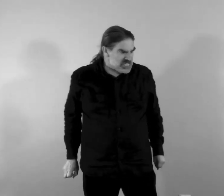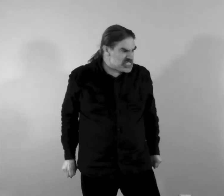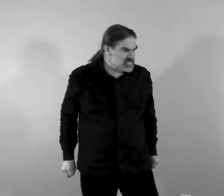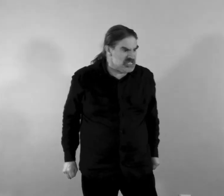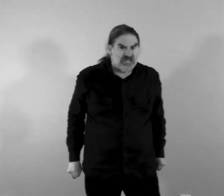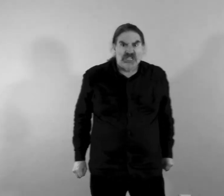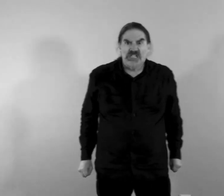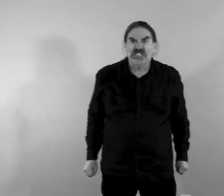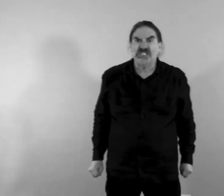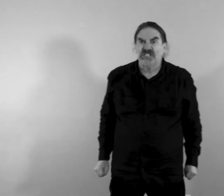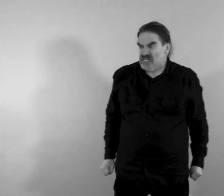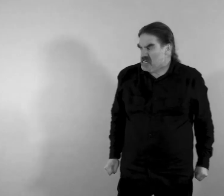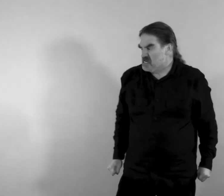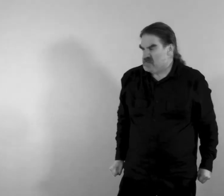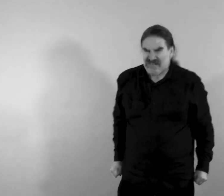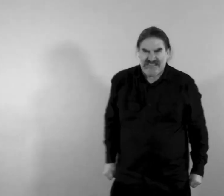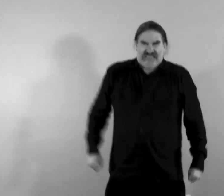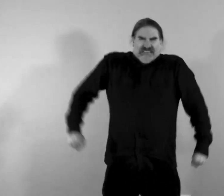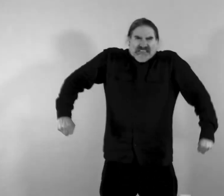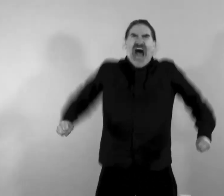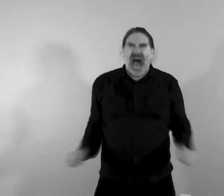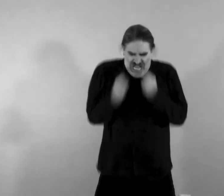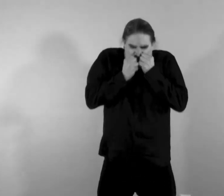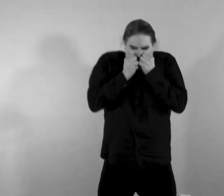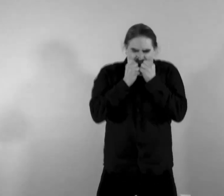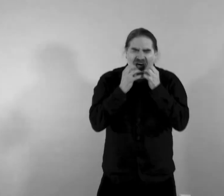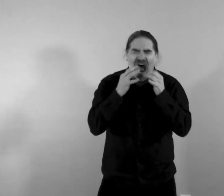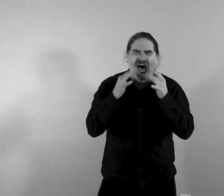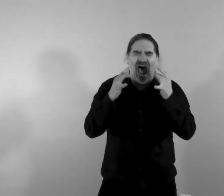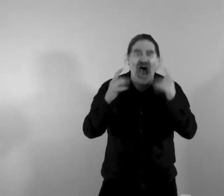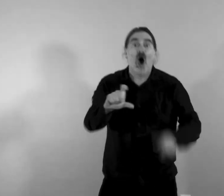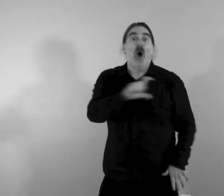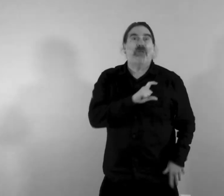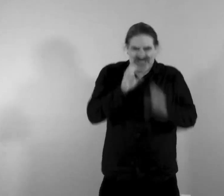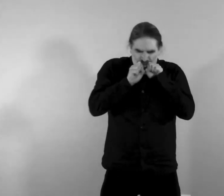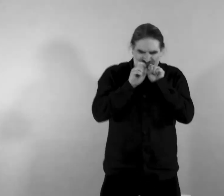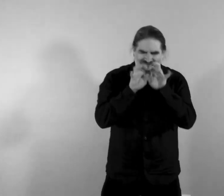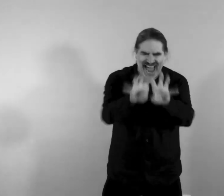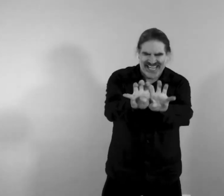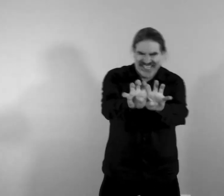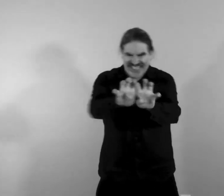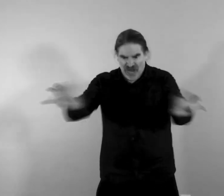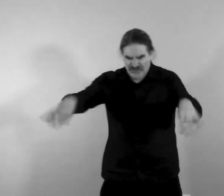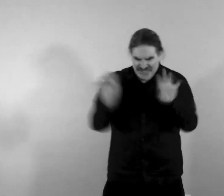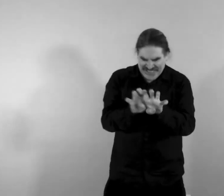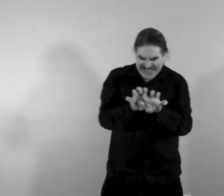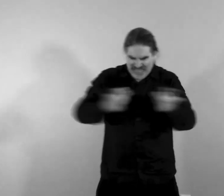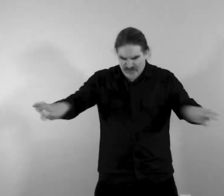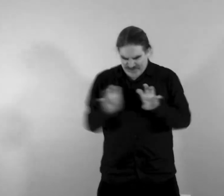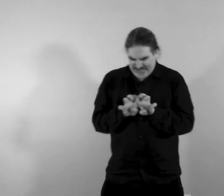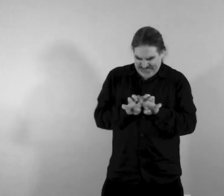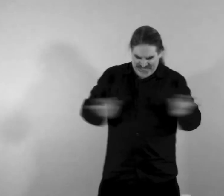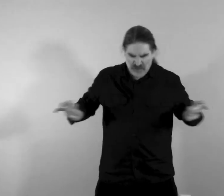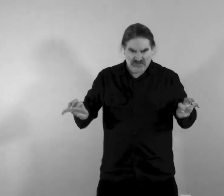blows a fog of policemen rows and rows of them